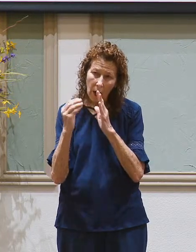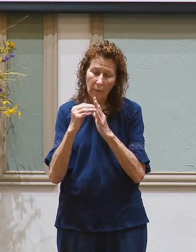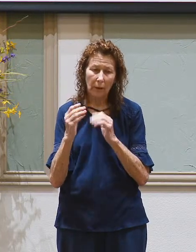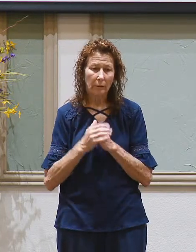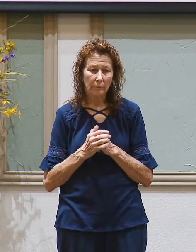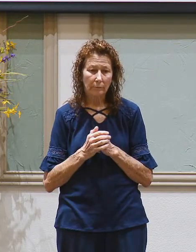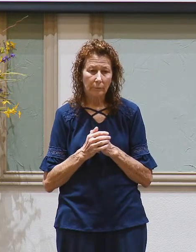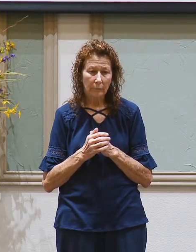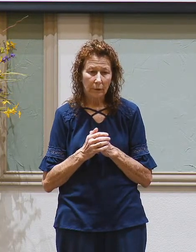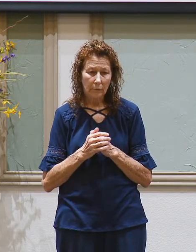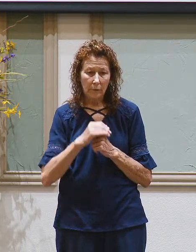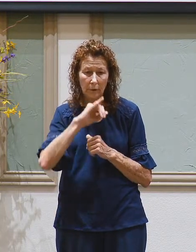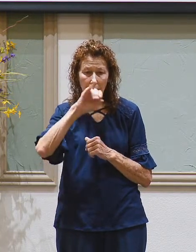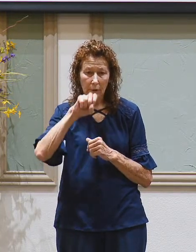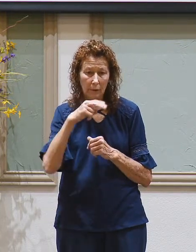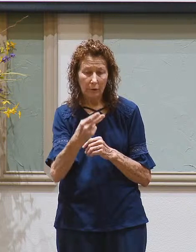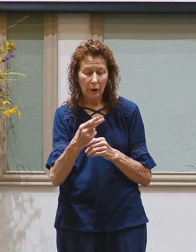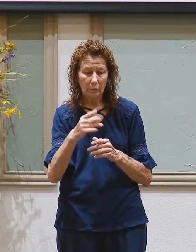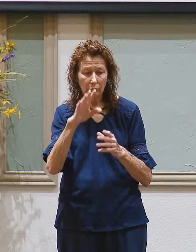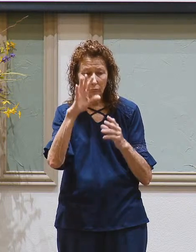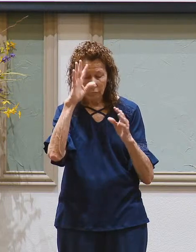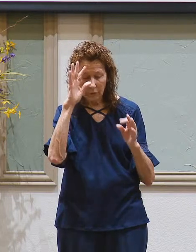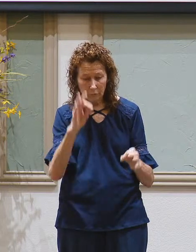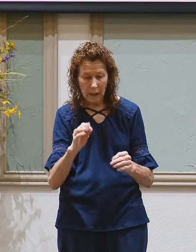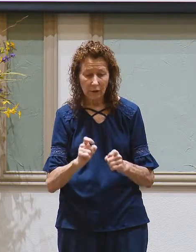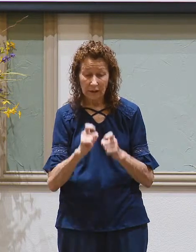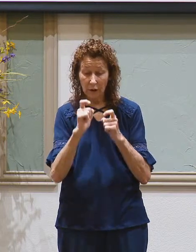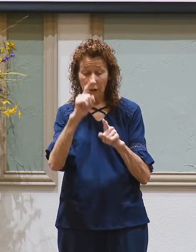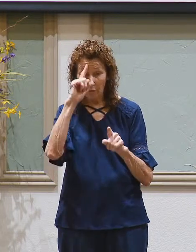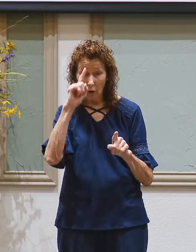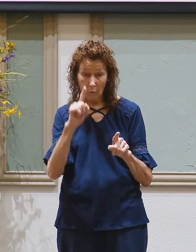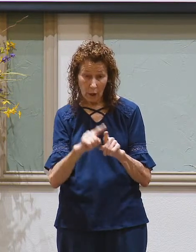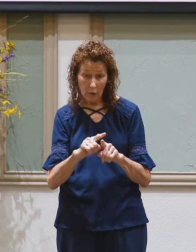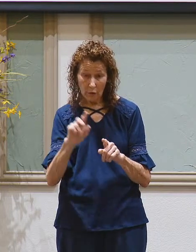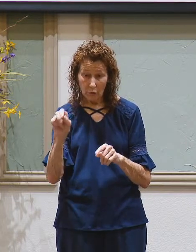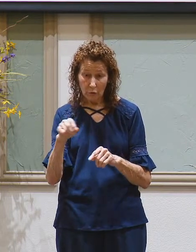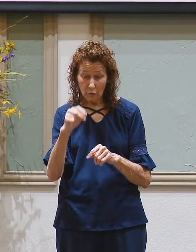and Joseph chooses to give his brothers grace.